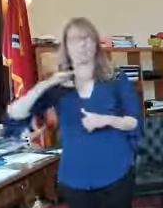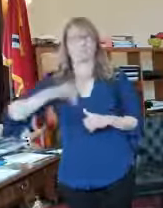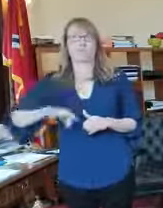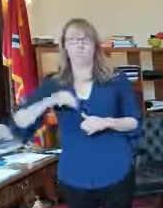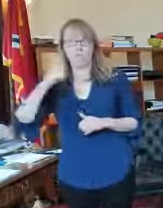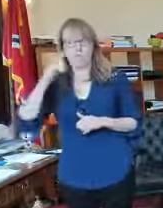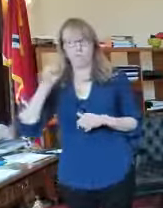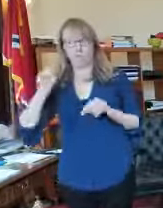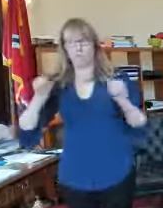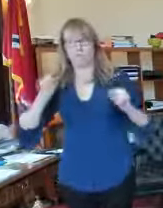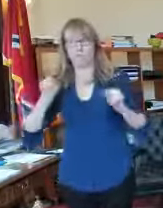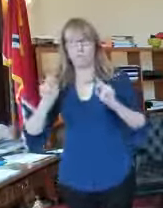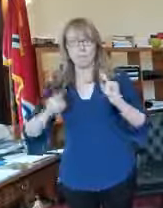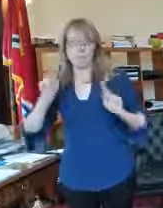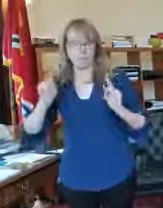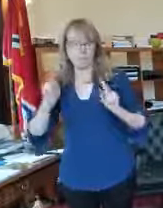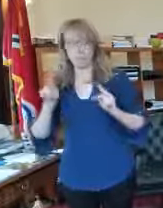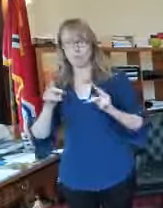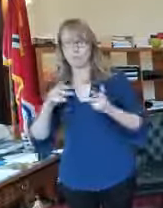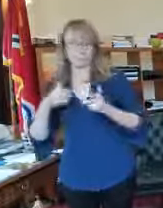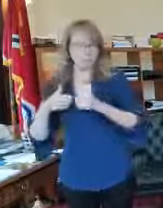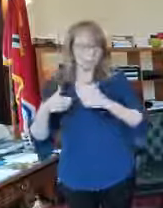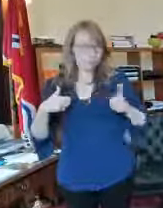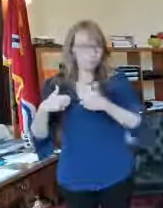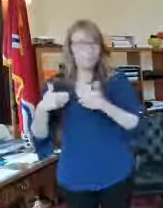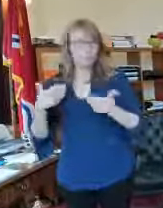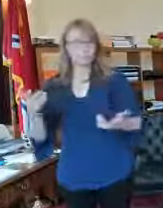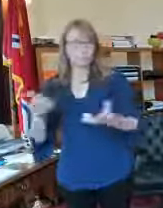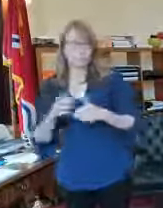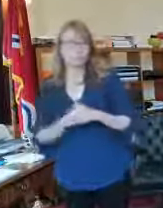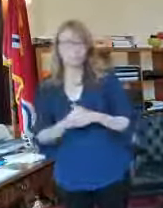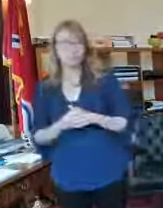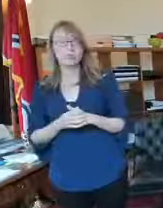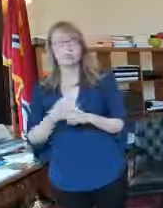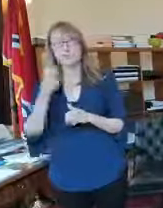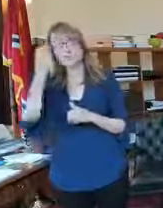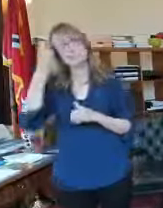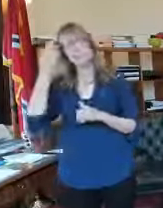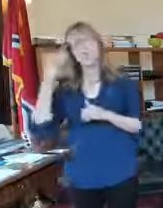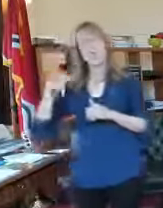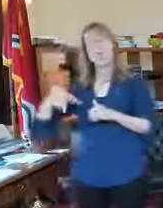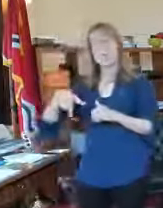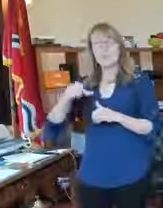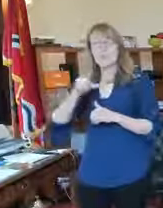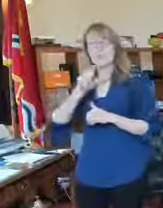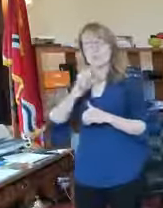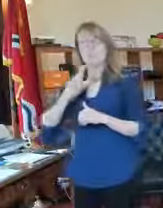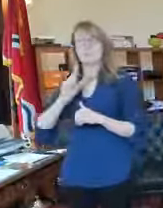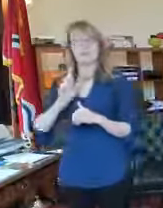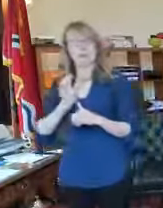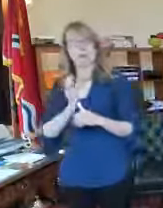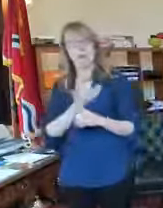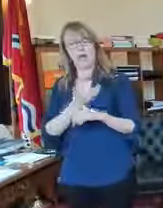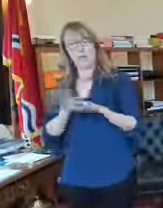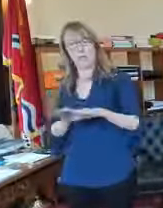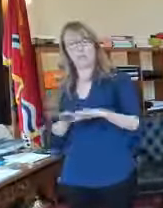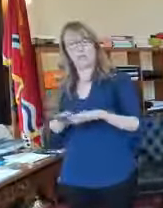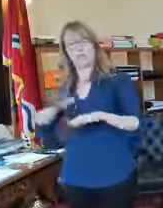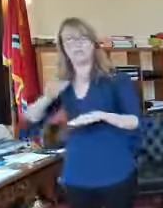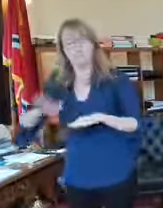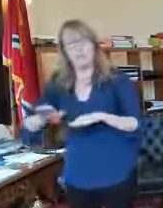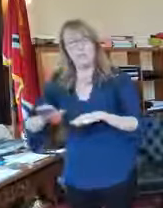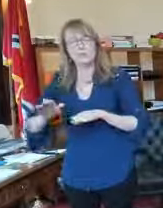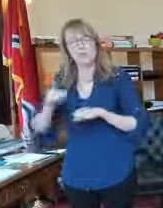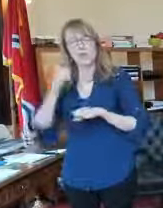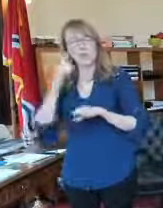expectations are about opening easing the door open cracking the door open on Monday